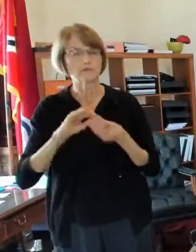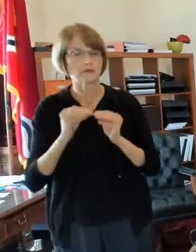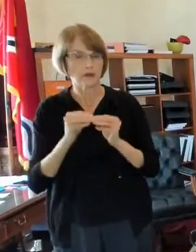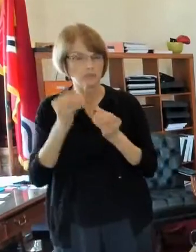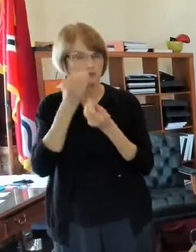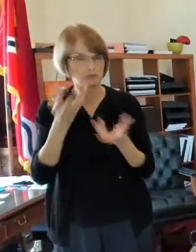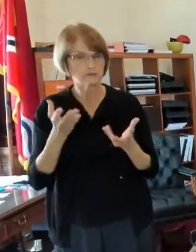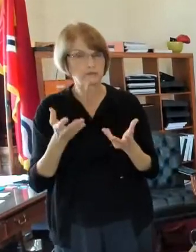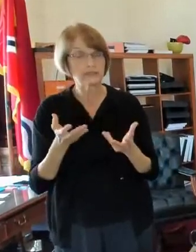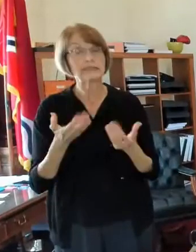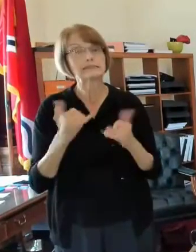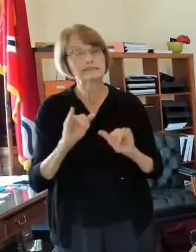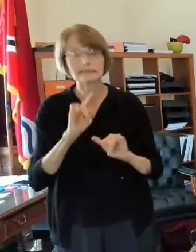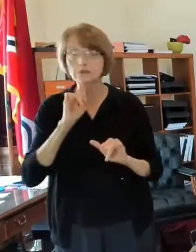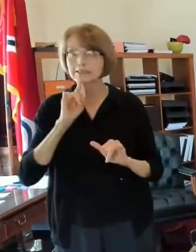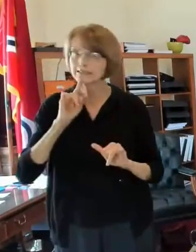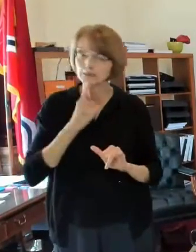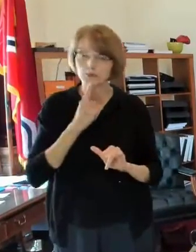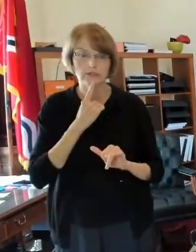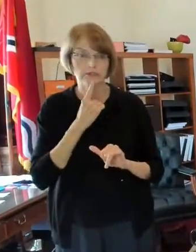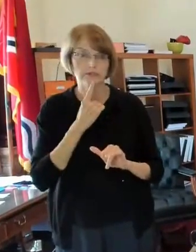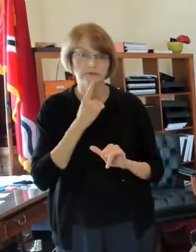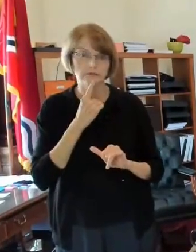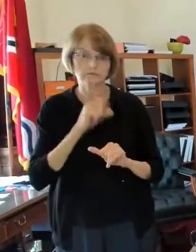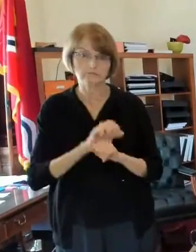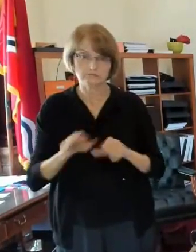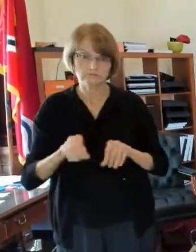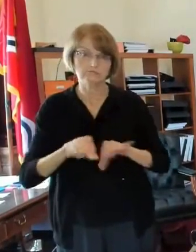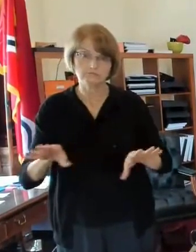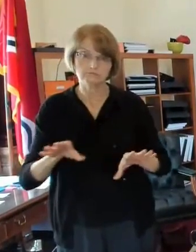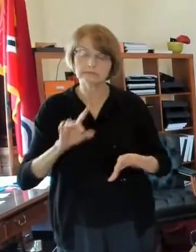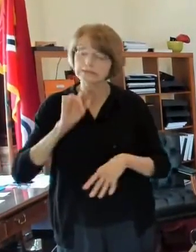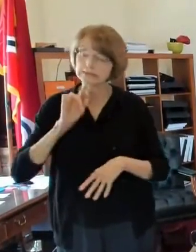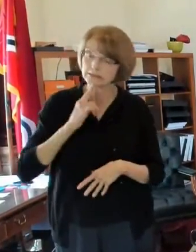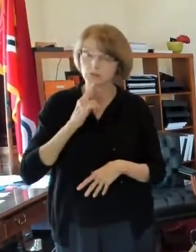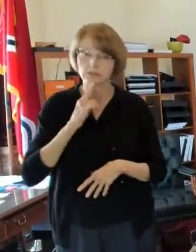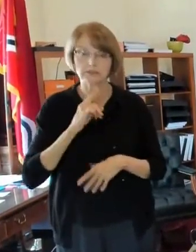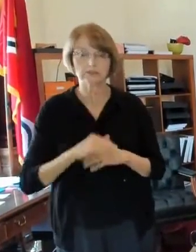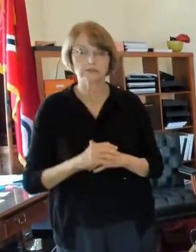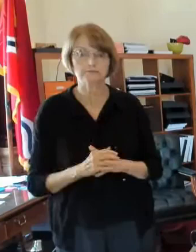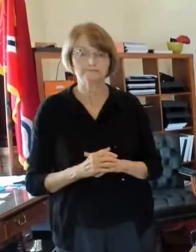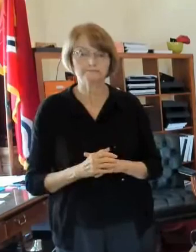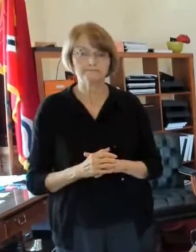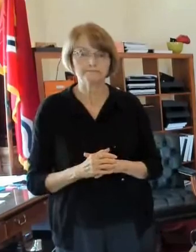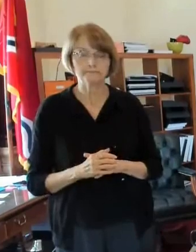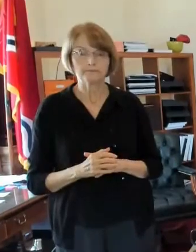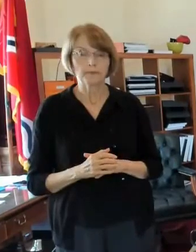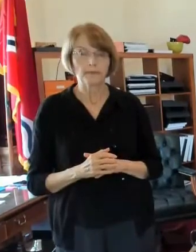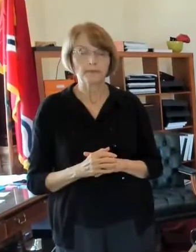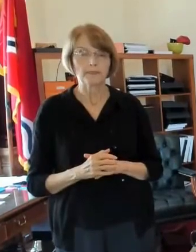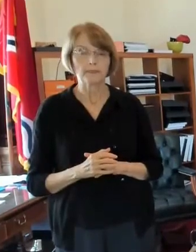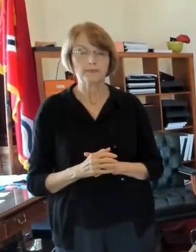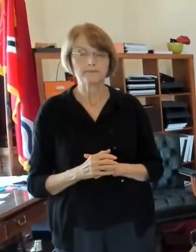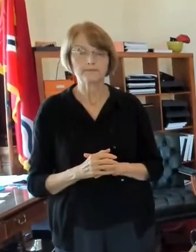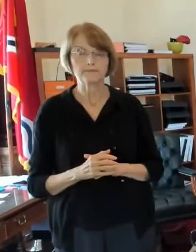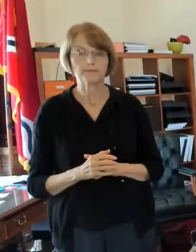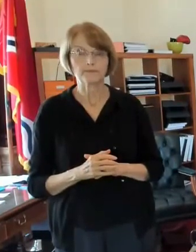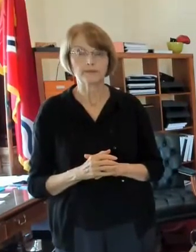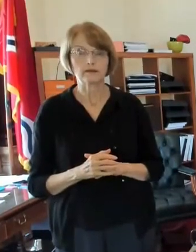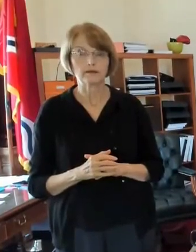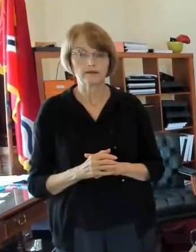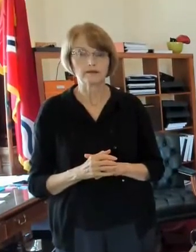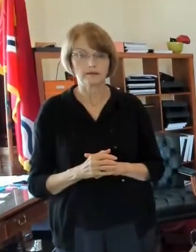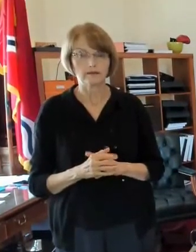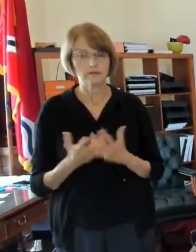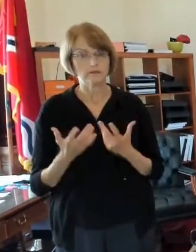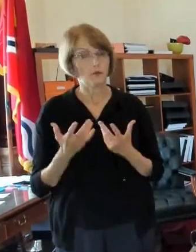serious situations um situation and um so we still